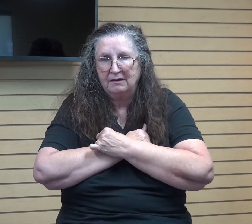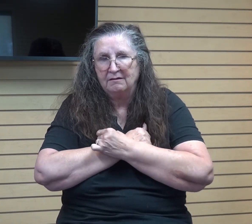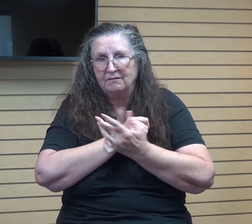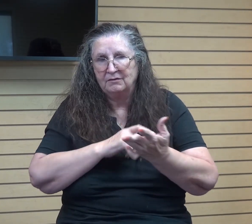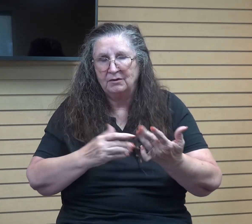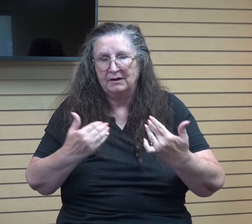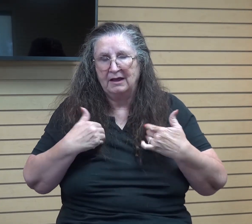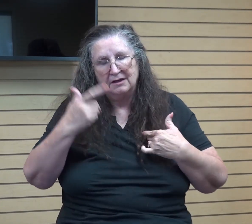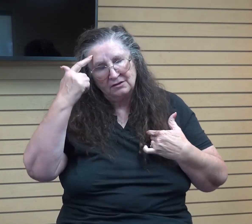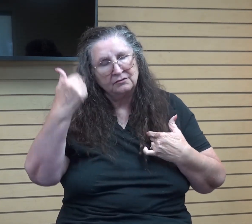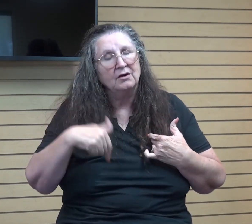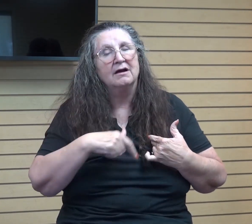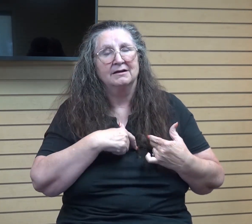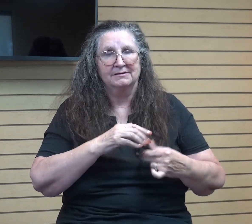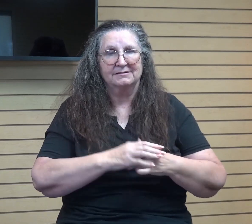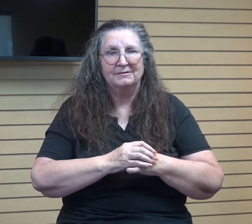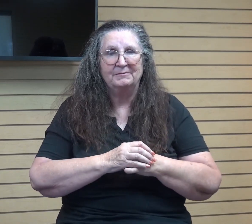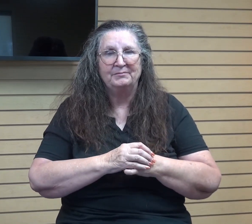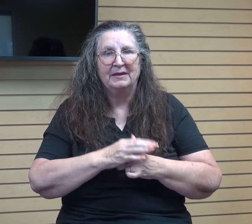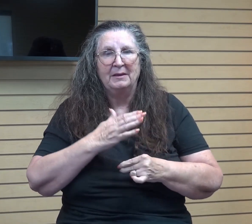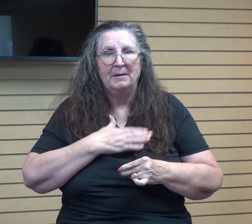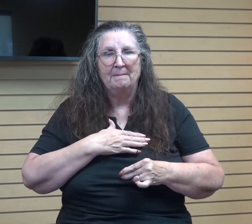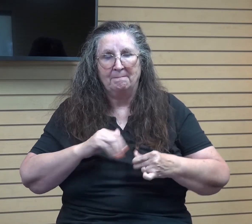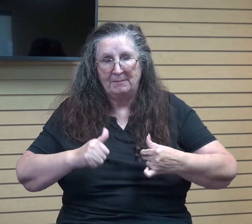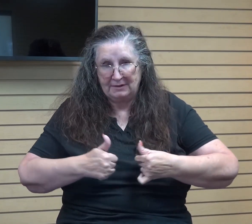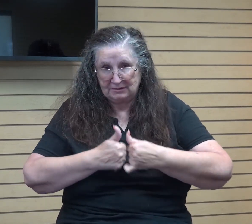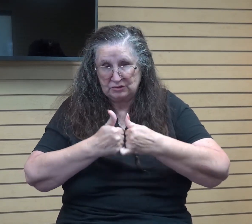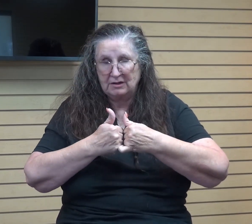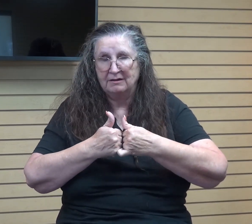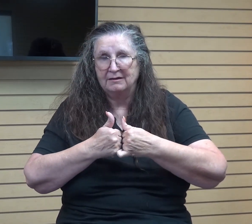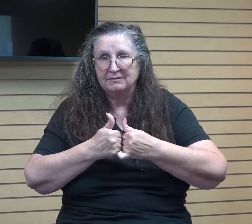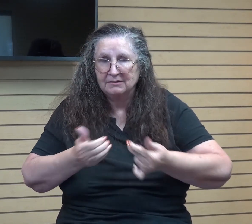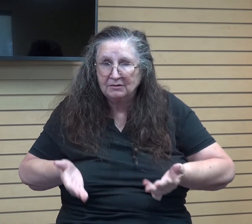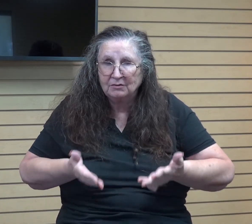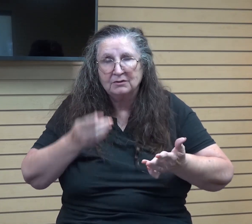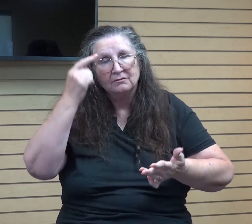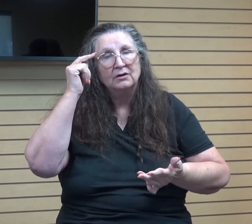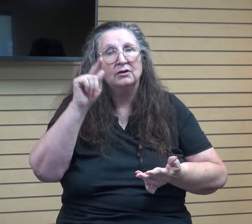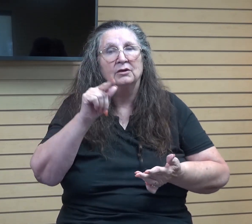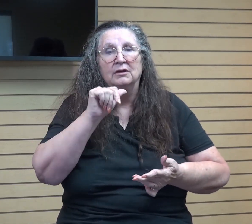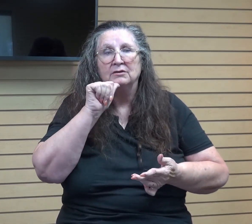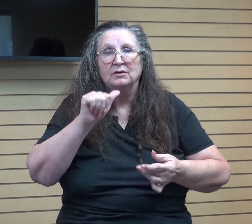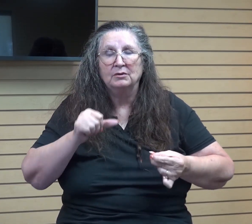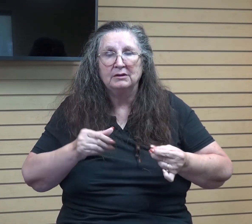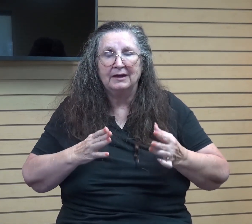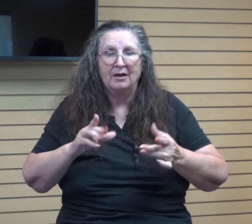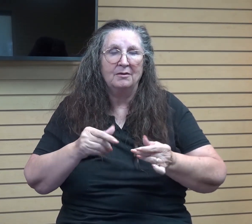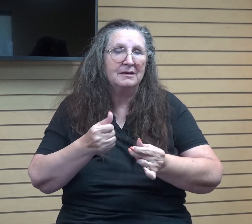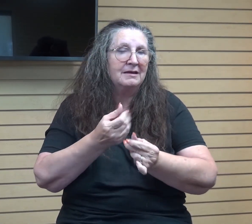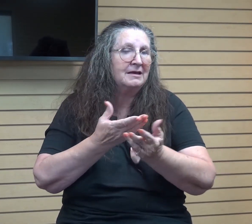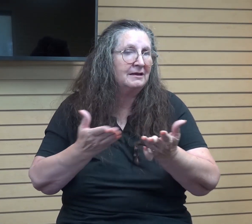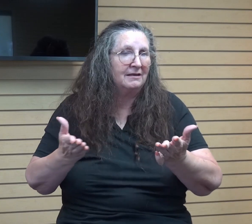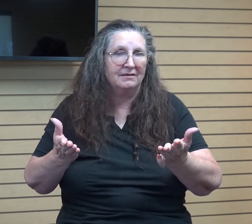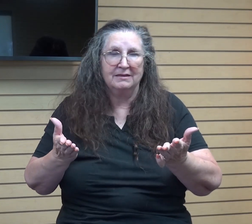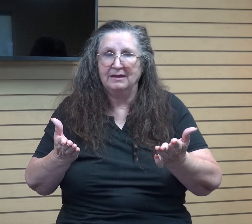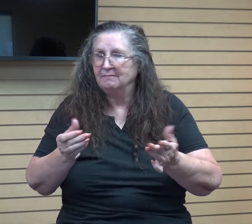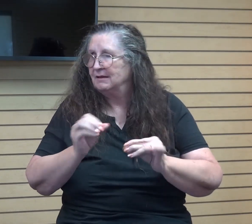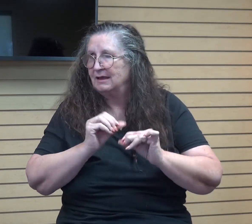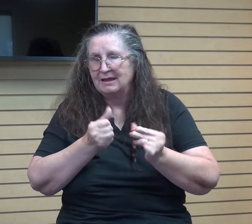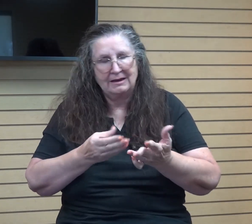And so my challenge and my encouragement for you is don't let anything, anything at all, get in the way